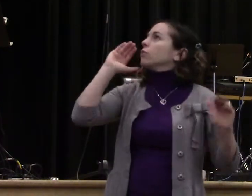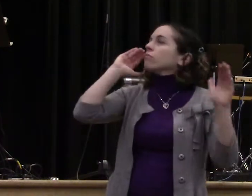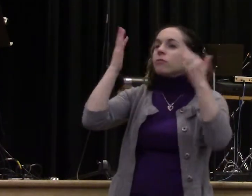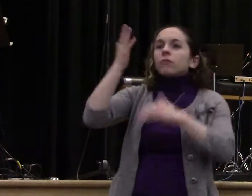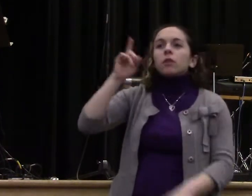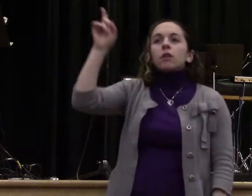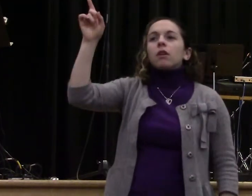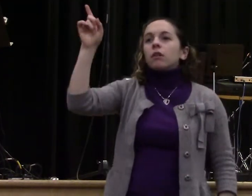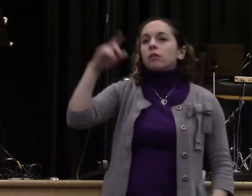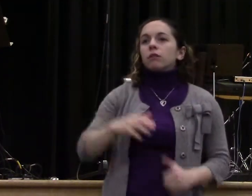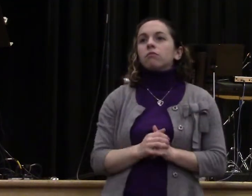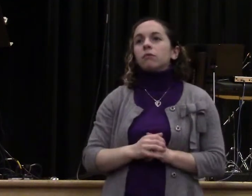days you might get Ralph.